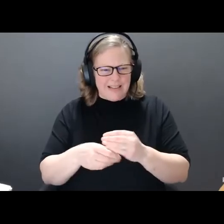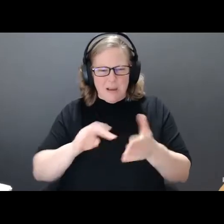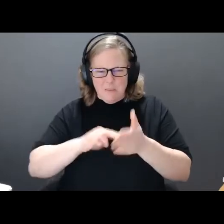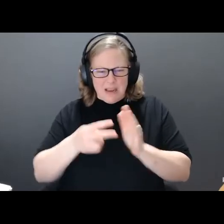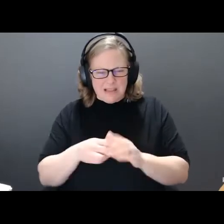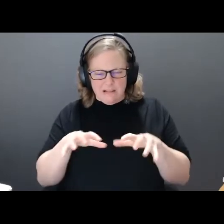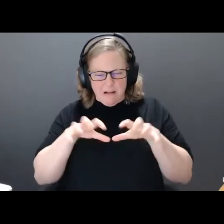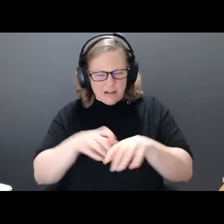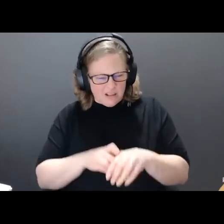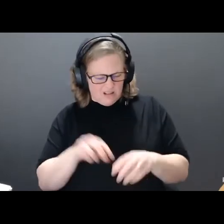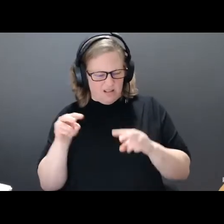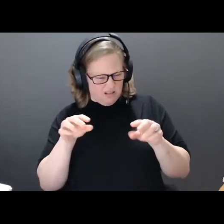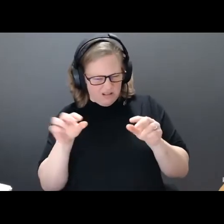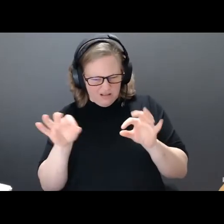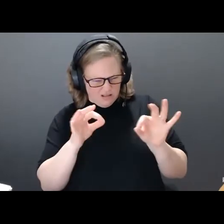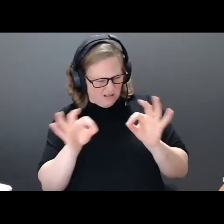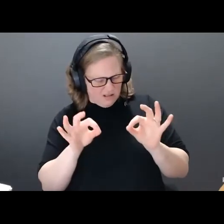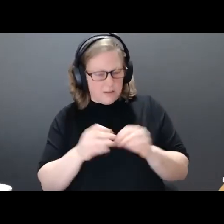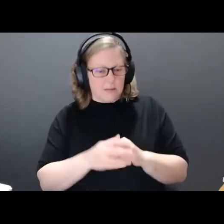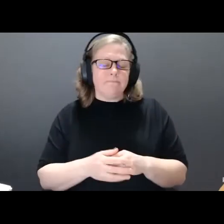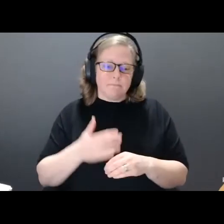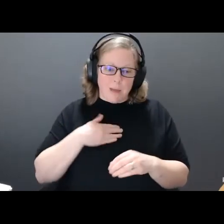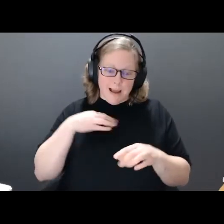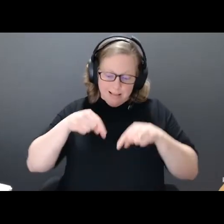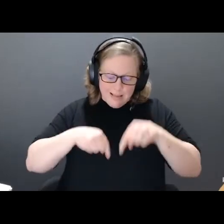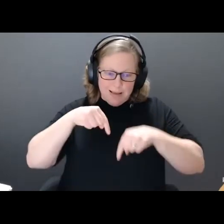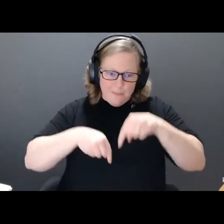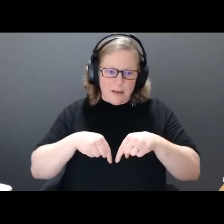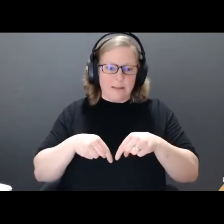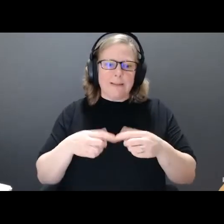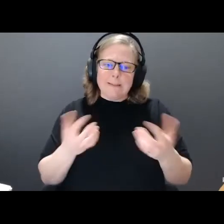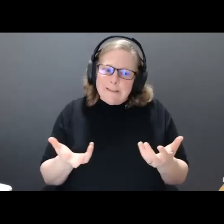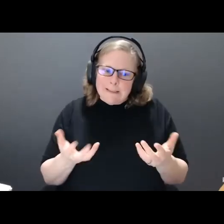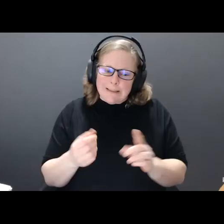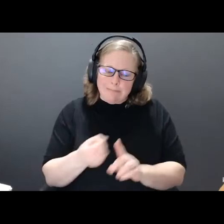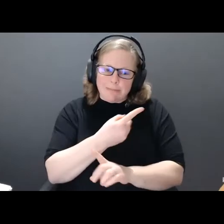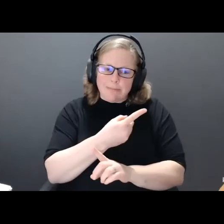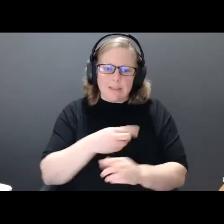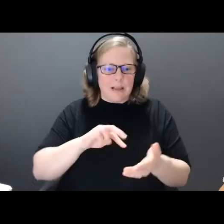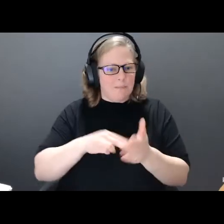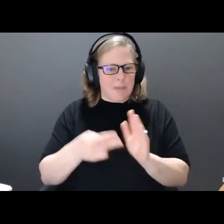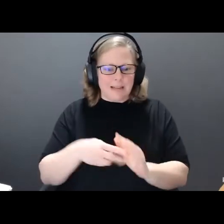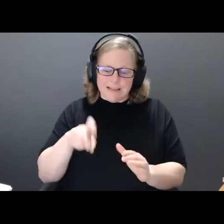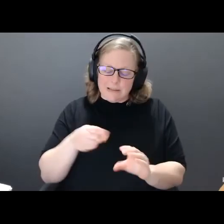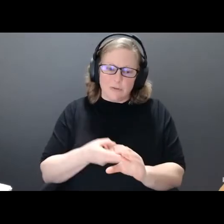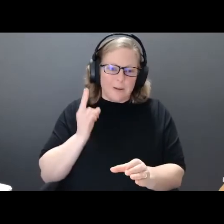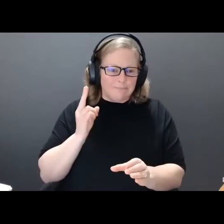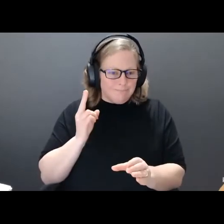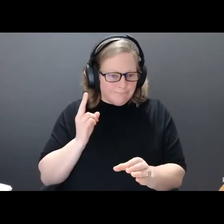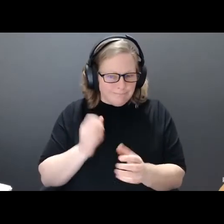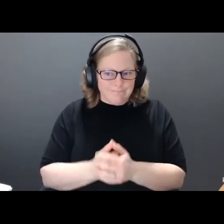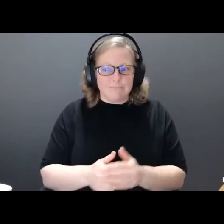go. My limp was a distraction, and that meant I had to go. Most people don't realize how